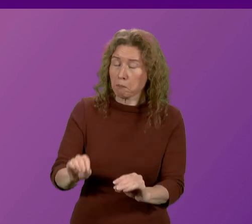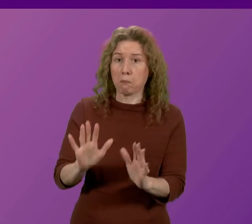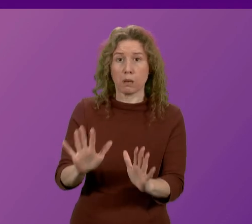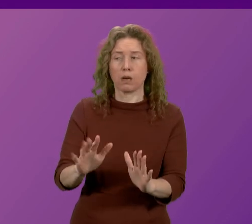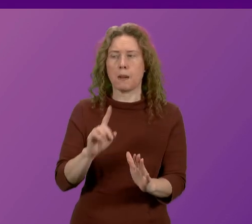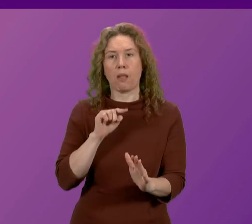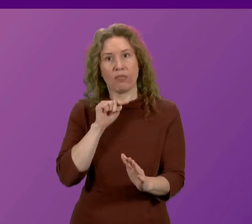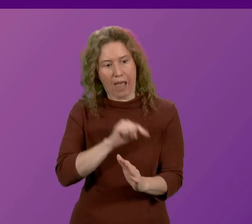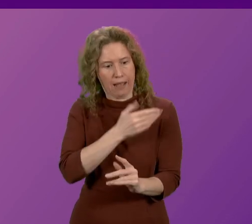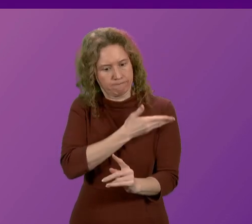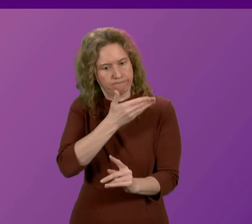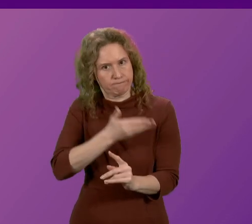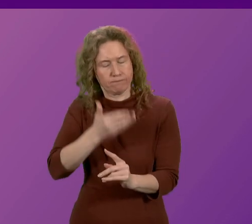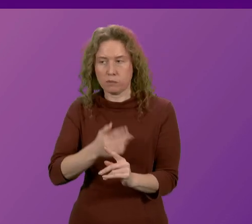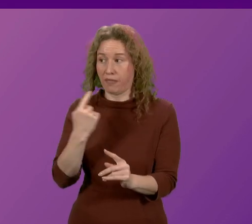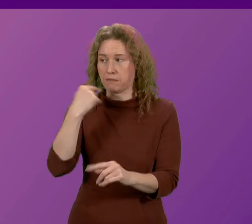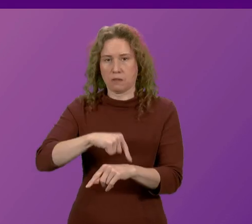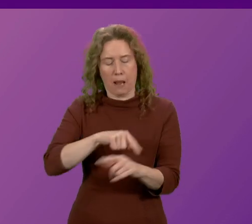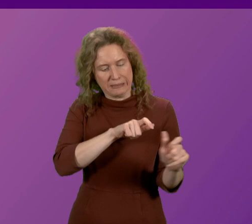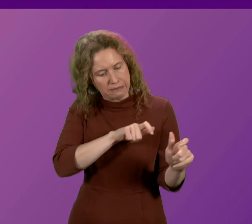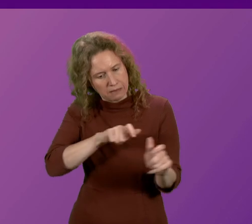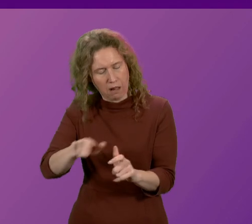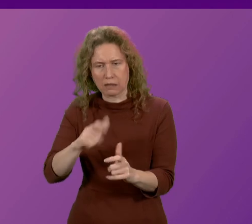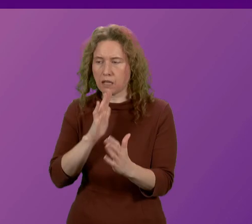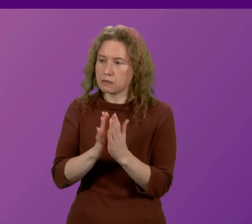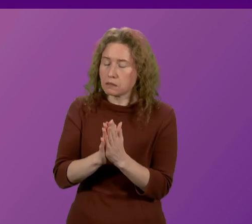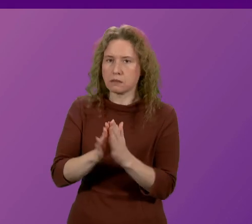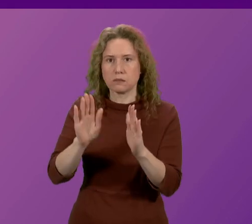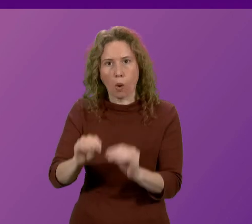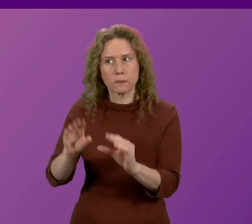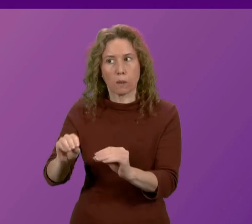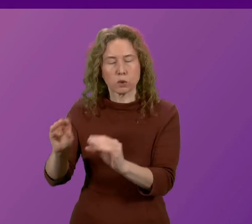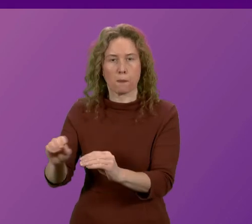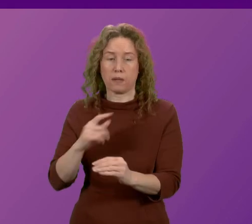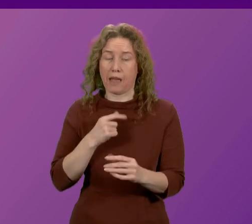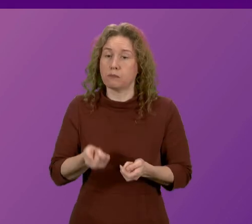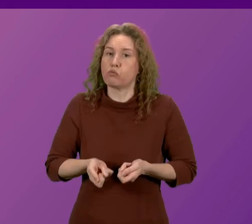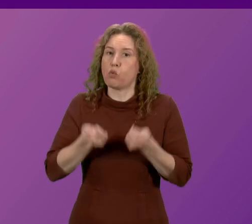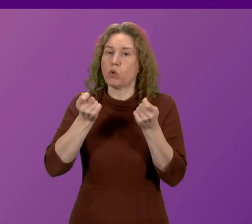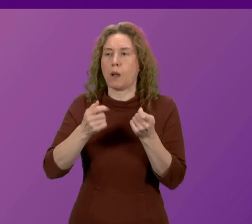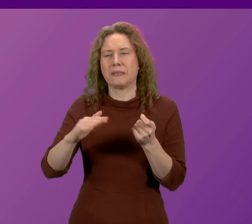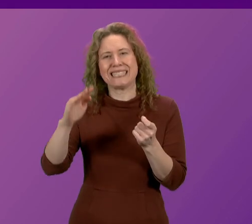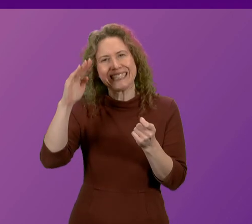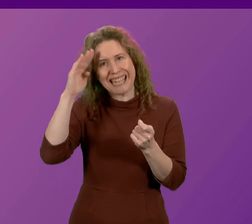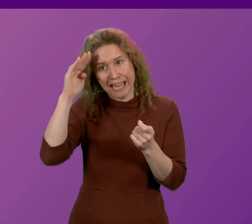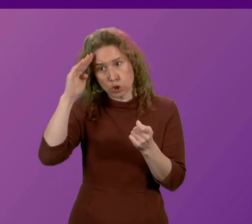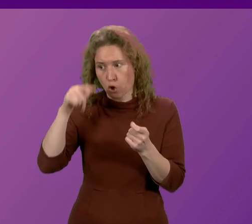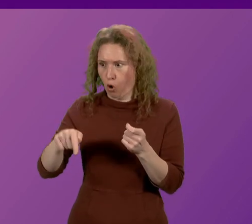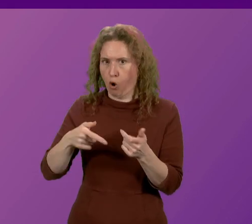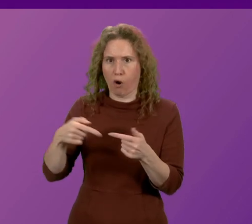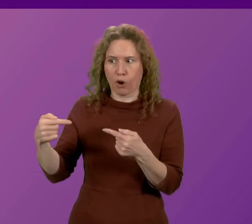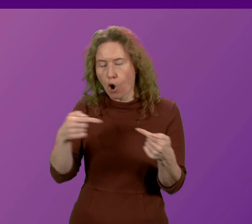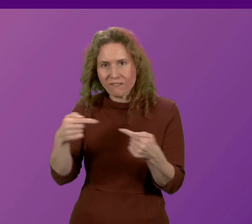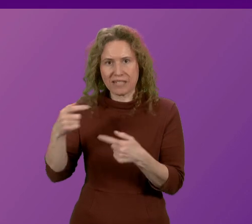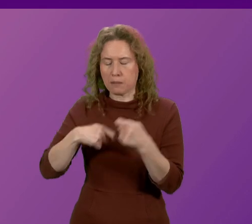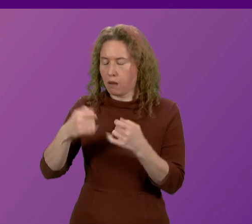essentially demonstrated... The calls that we made then were highlighting the fact of the danger of escalation of this conflict. And